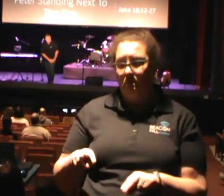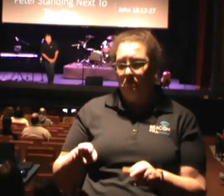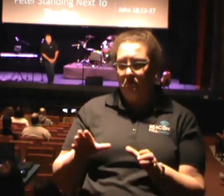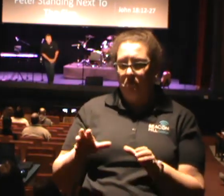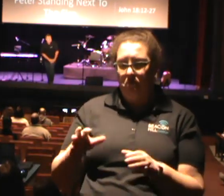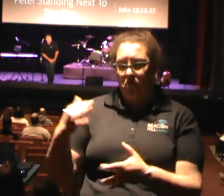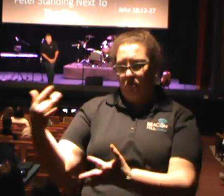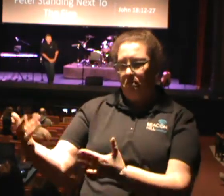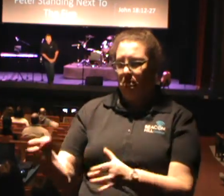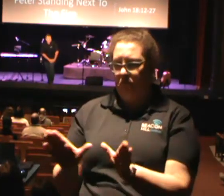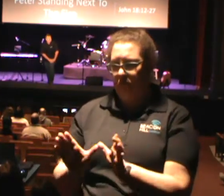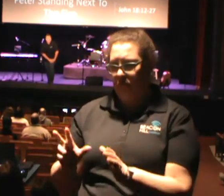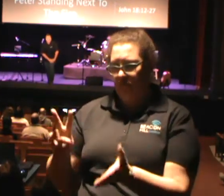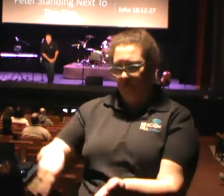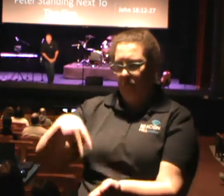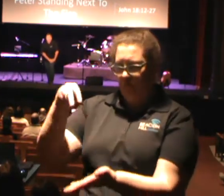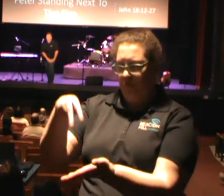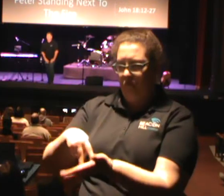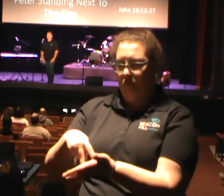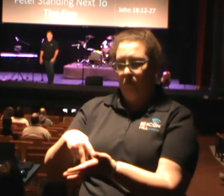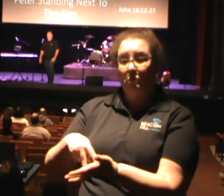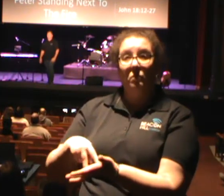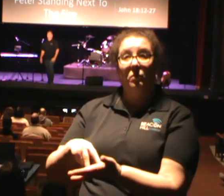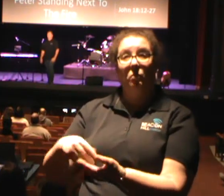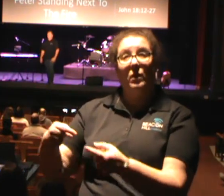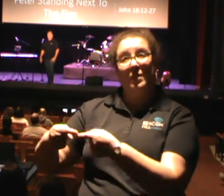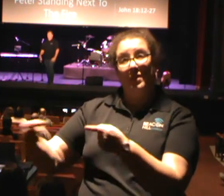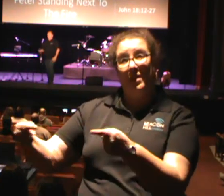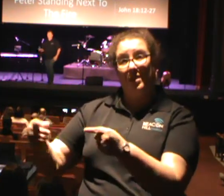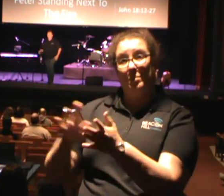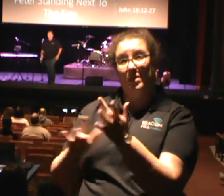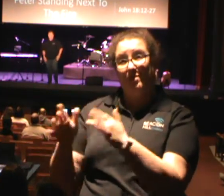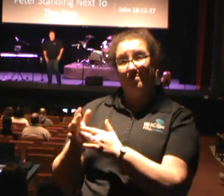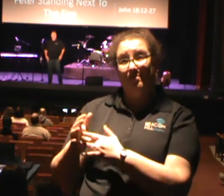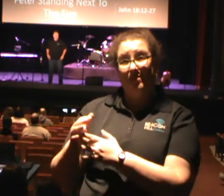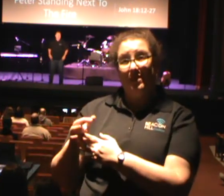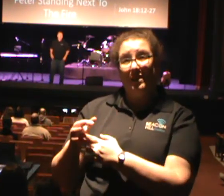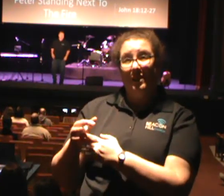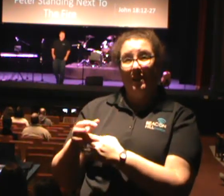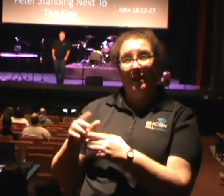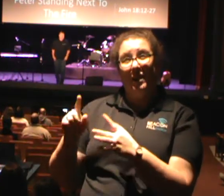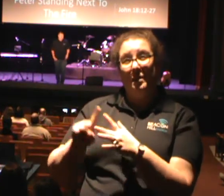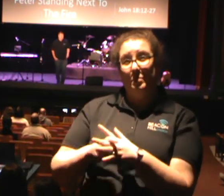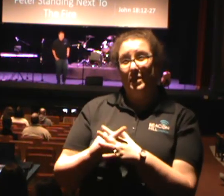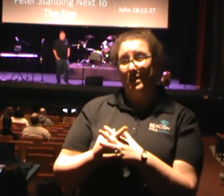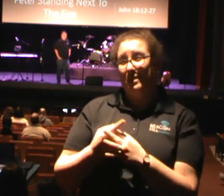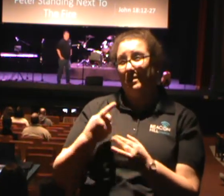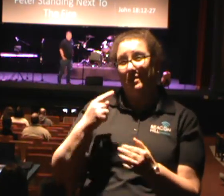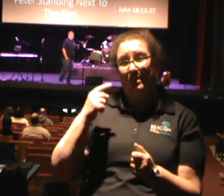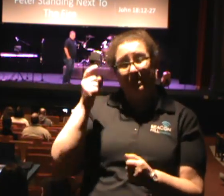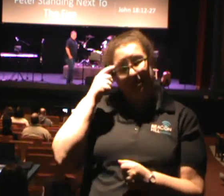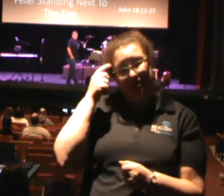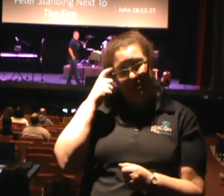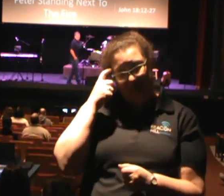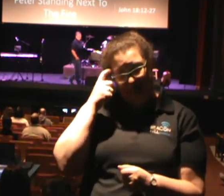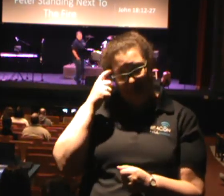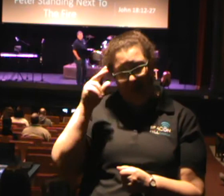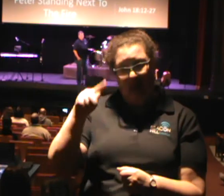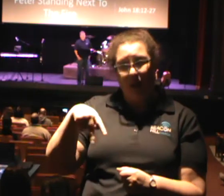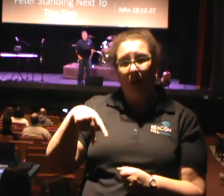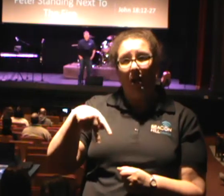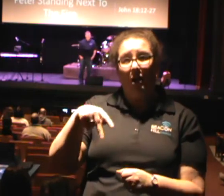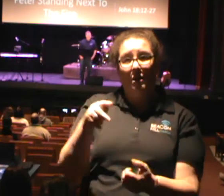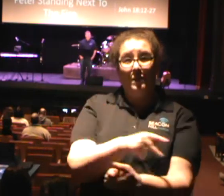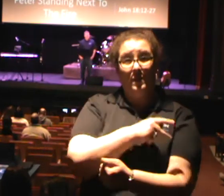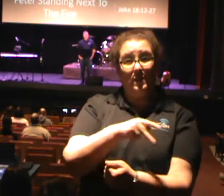I just start thinking about Psalm 1-1, when the word of God tells us to not stand in the